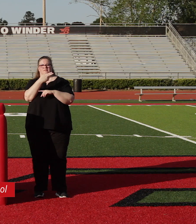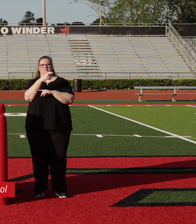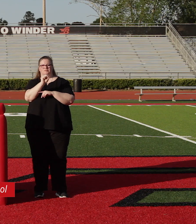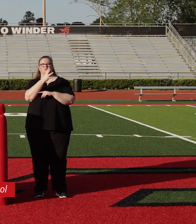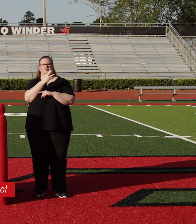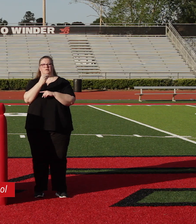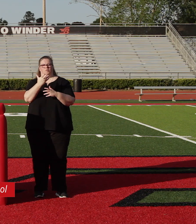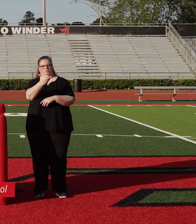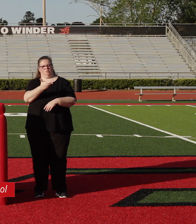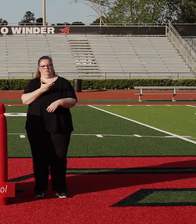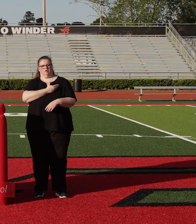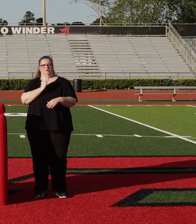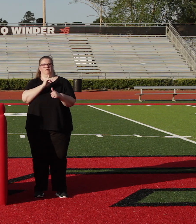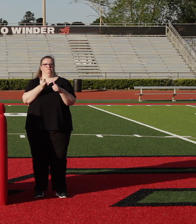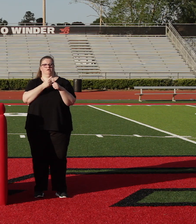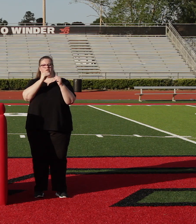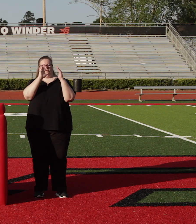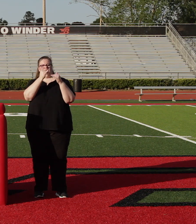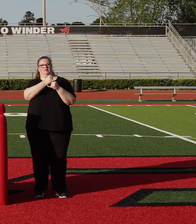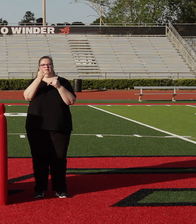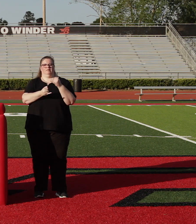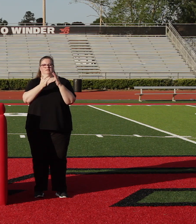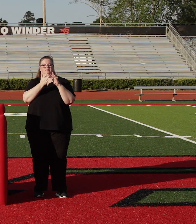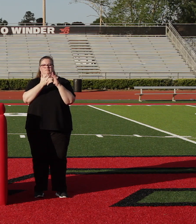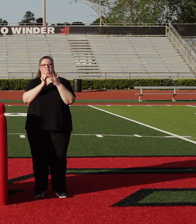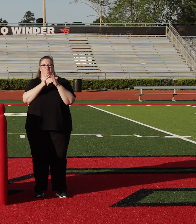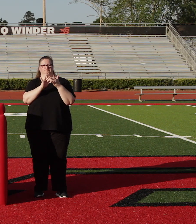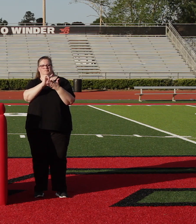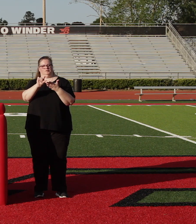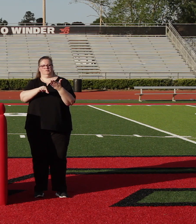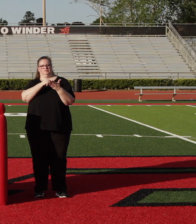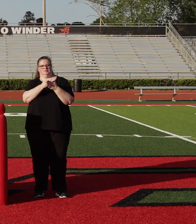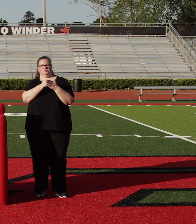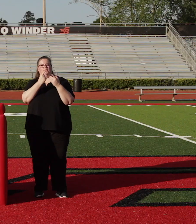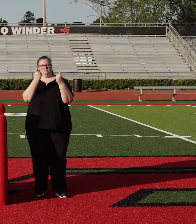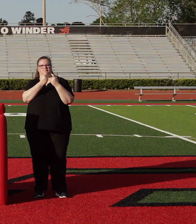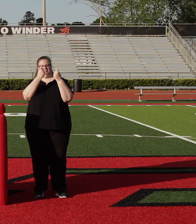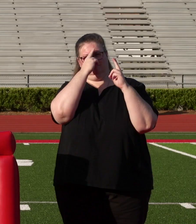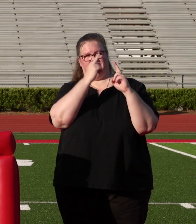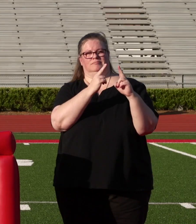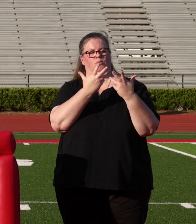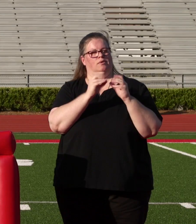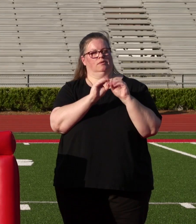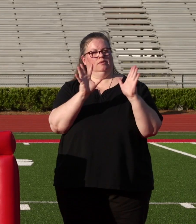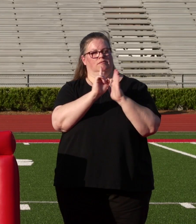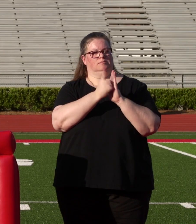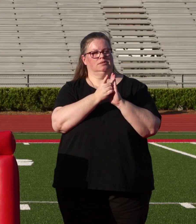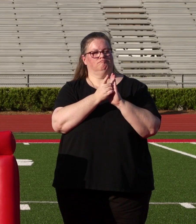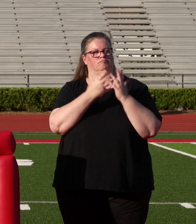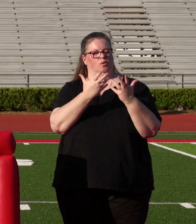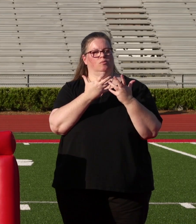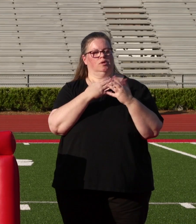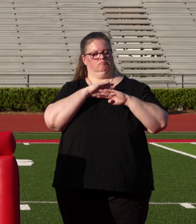welcome you to our first, and hopefully last, virtual graduation ceremony. Let me be very clear for a minute. I want to assure